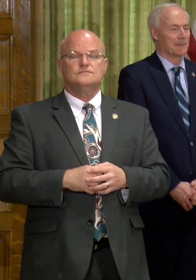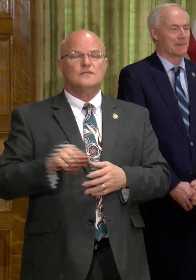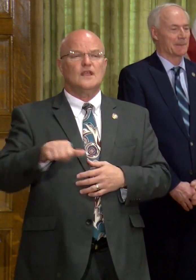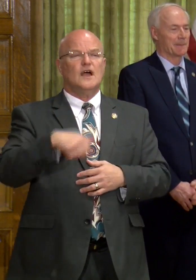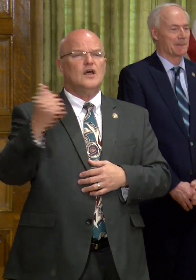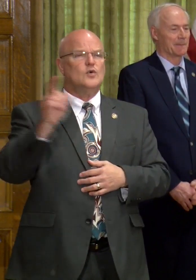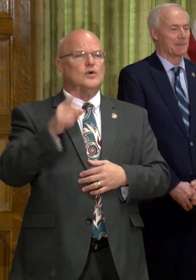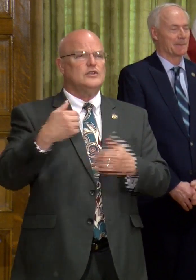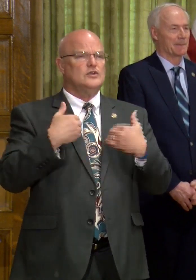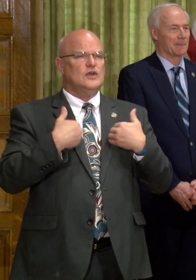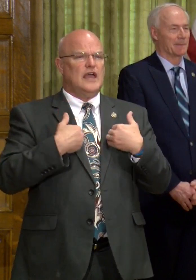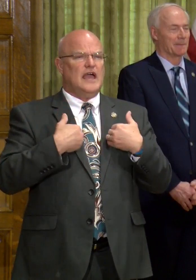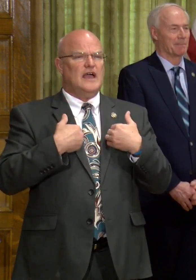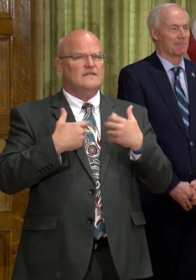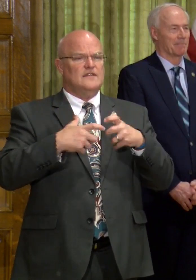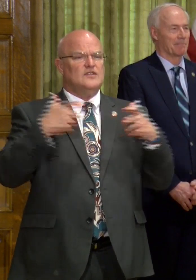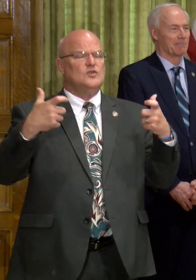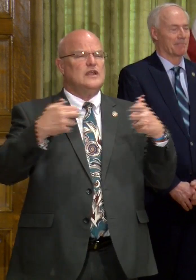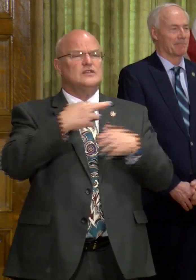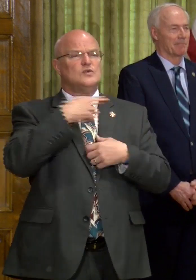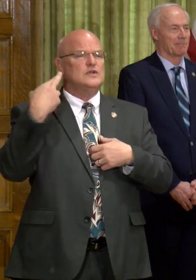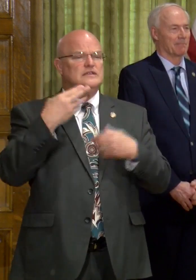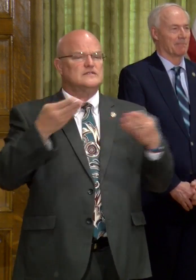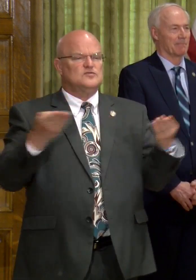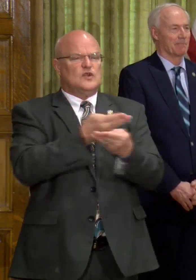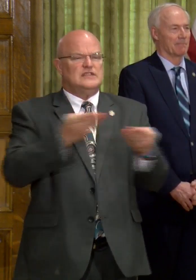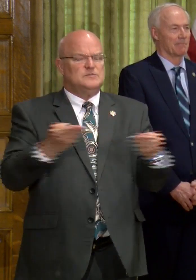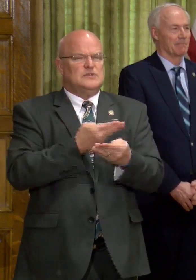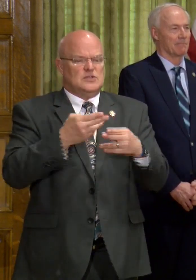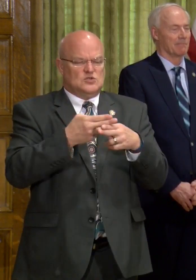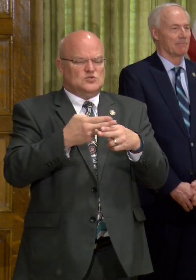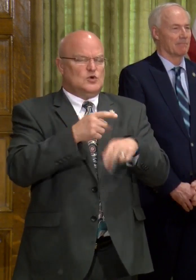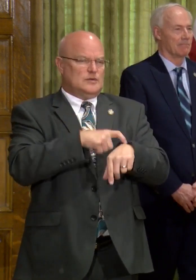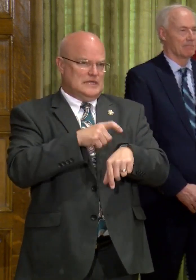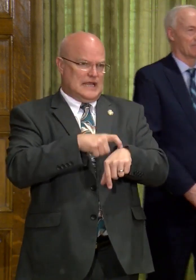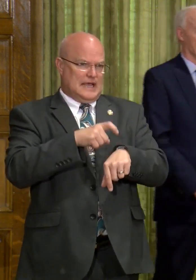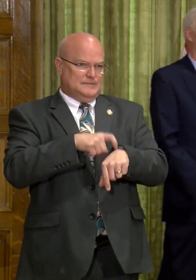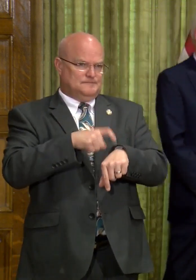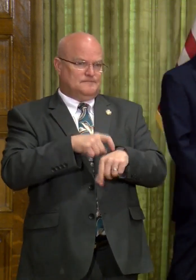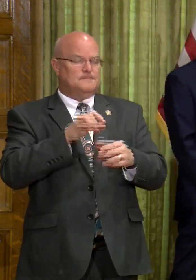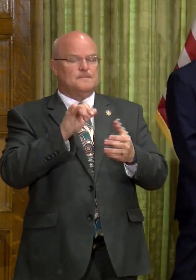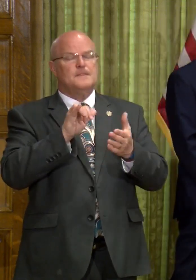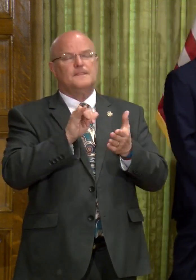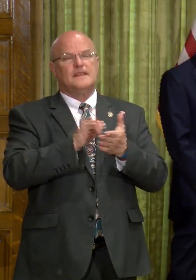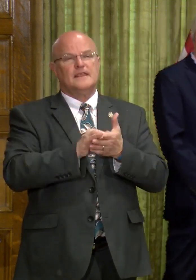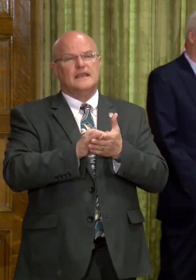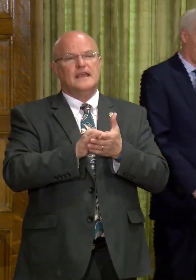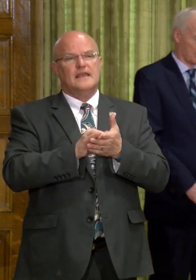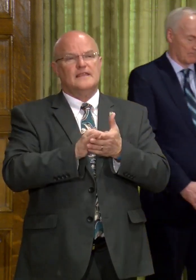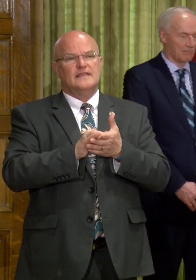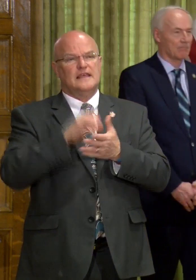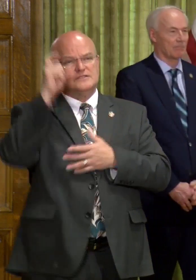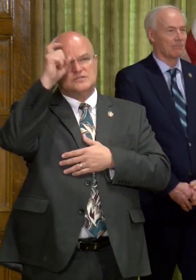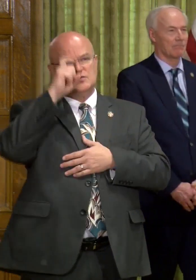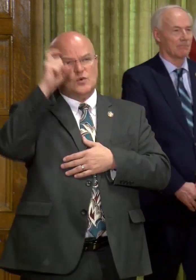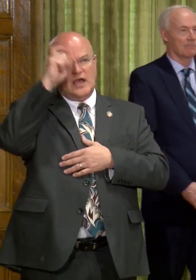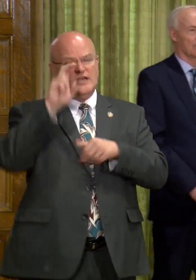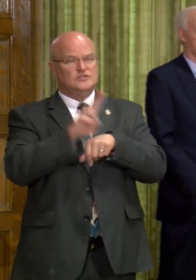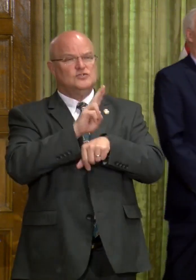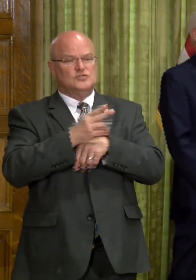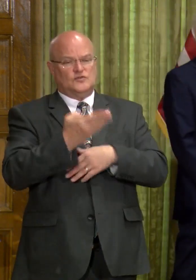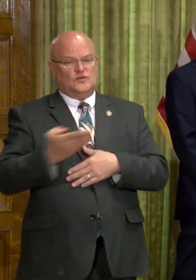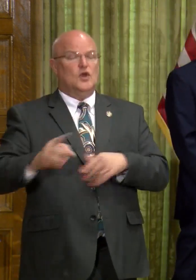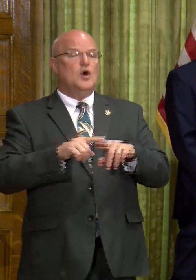you know, others where you have, uh, the greatest risk of transmission in the shortest period of time. Uh, and that's that's just wise use of resources.